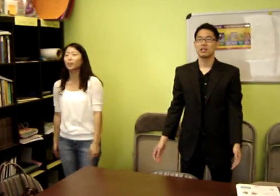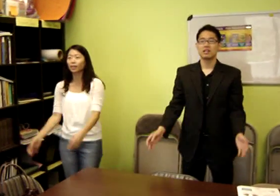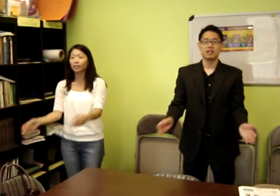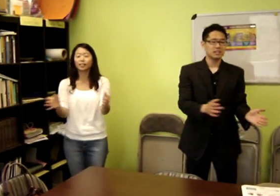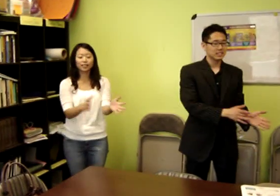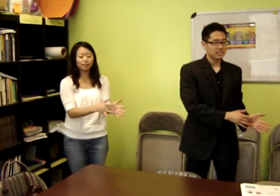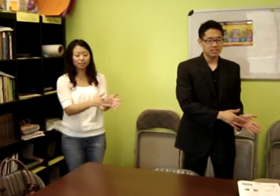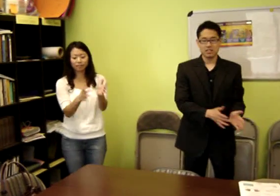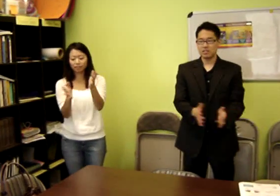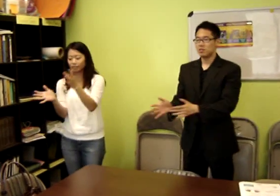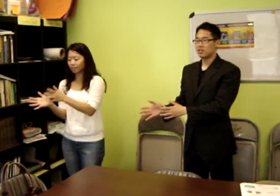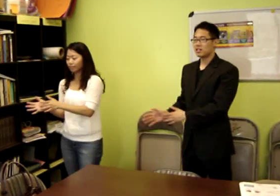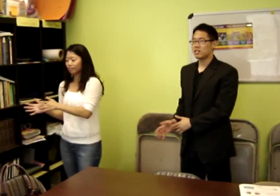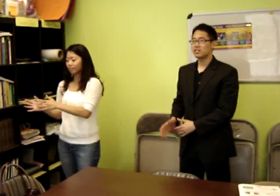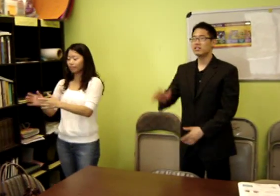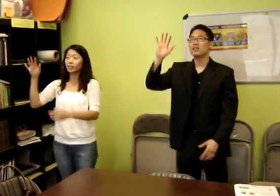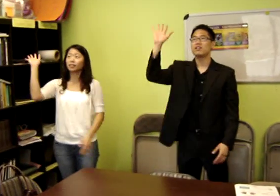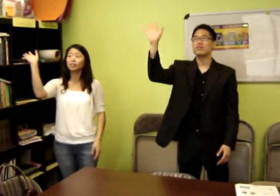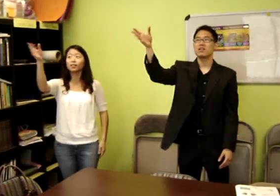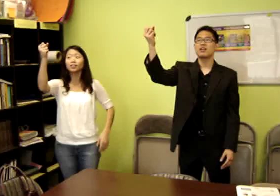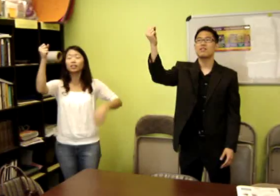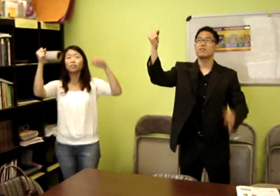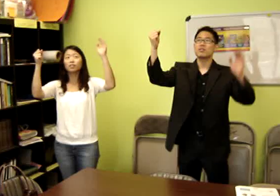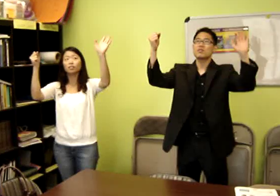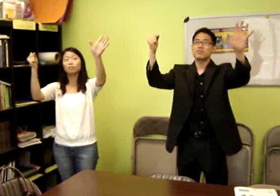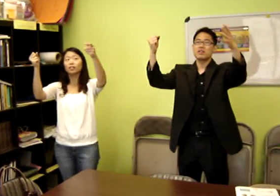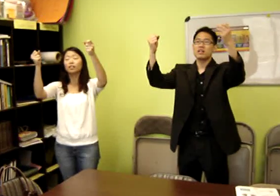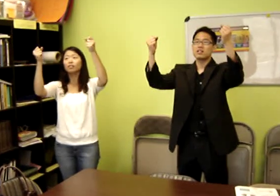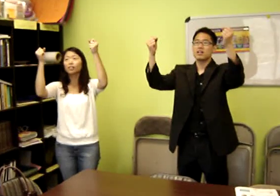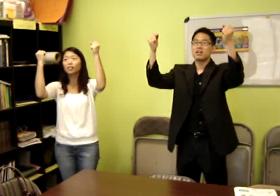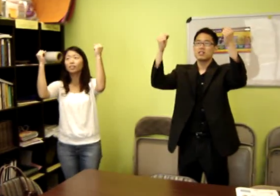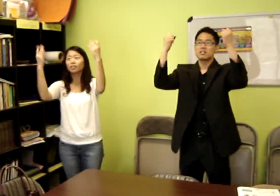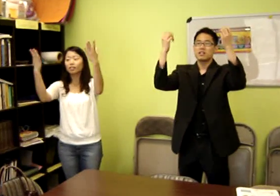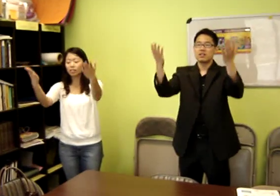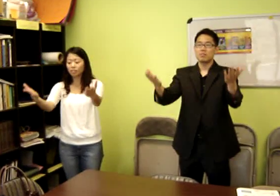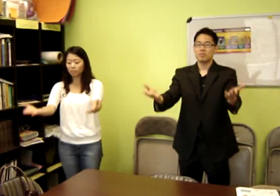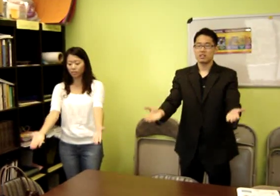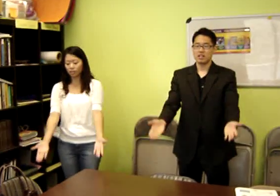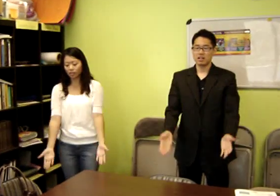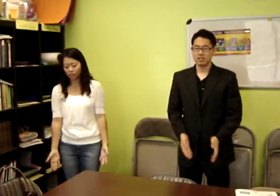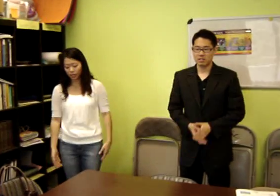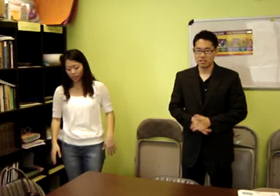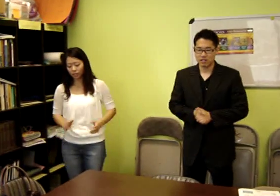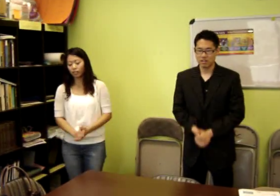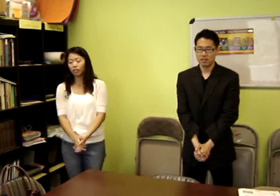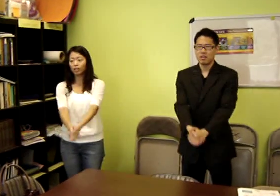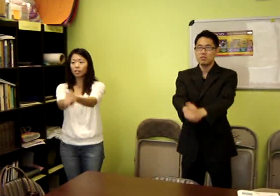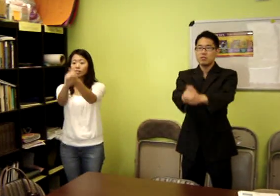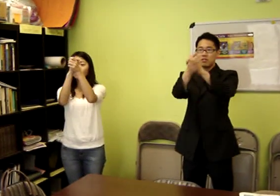Jesus, you are a faithful friend, someone I can count